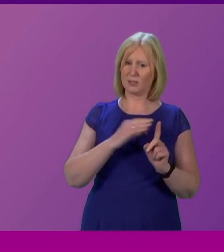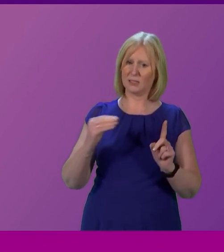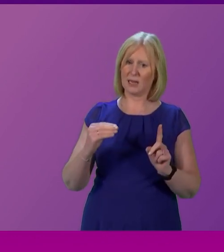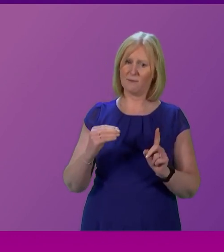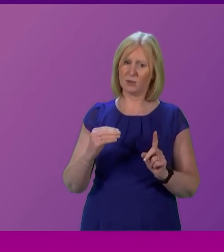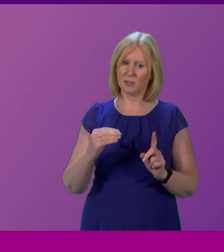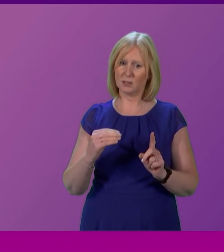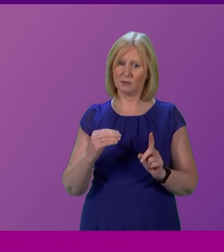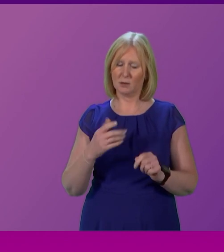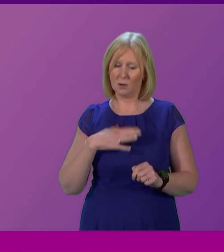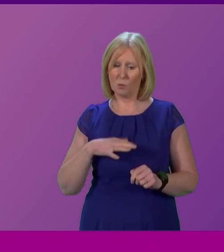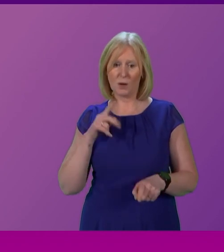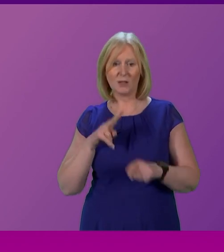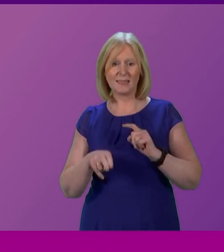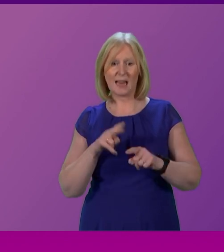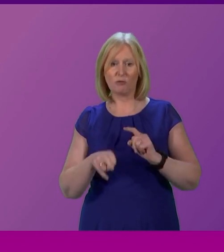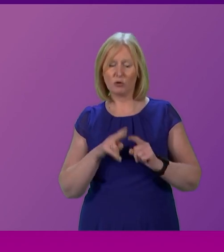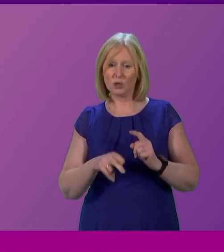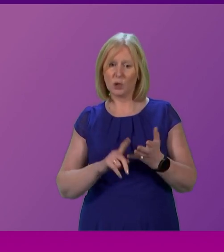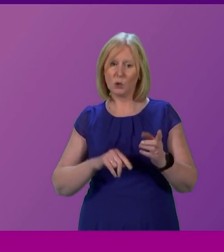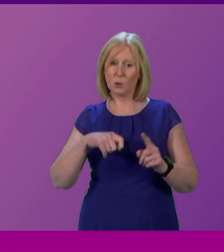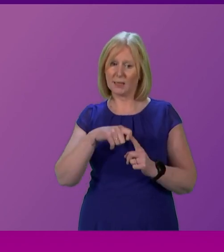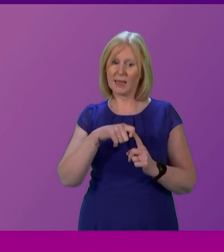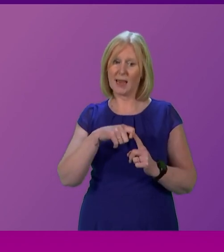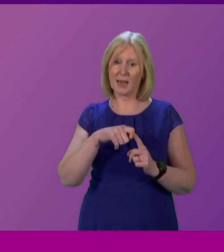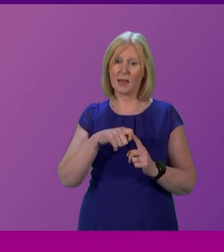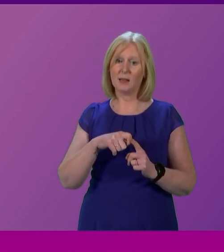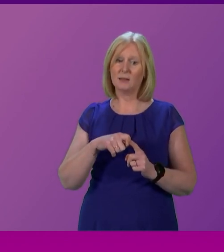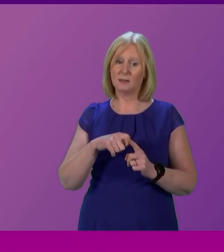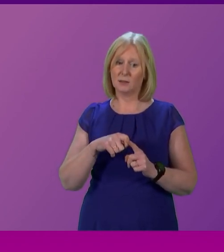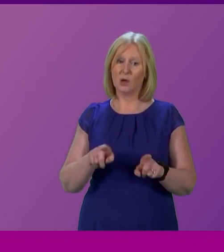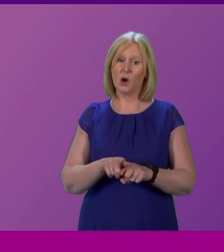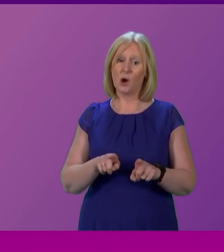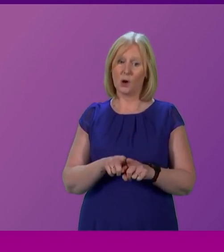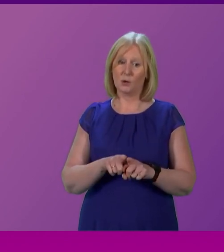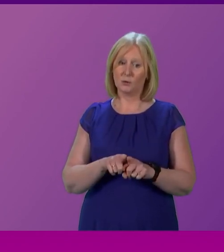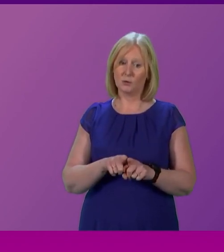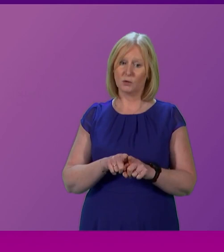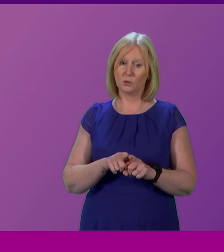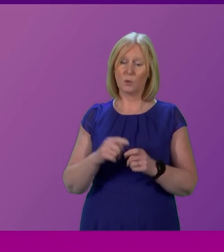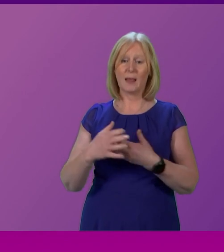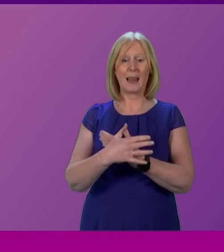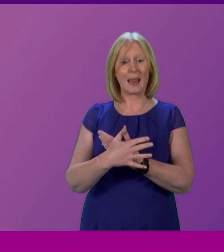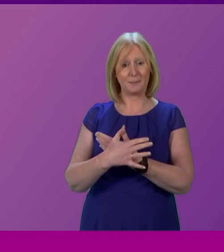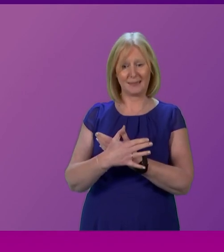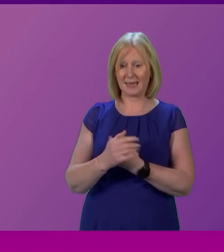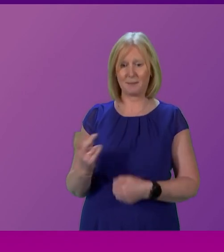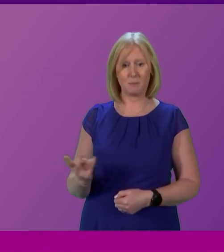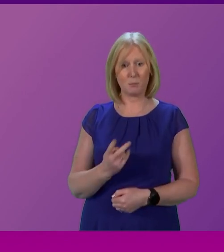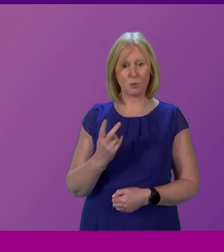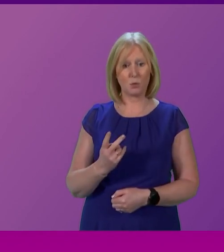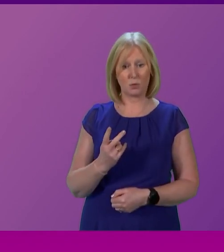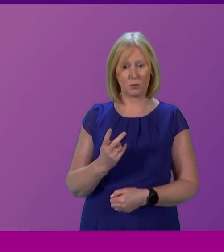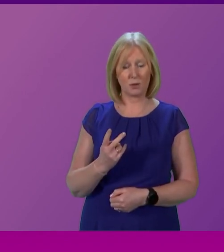in austerity into the United Kingdom with the accompaniment of the Liberal Democrats and only the